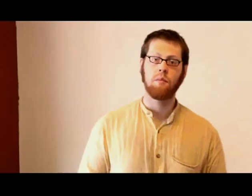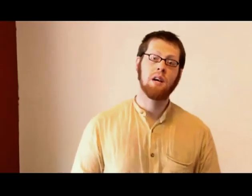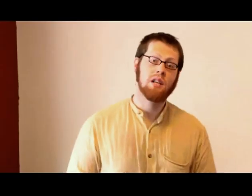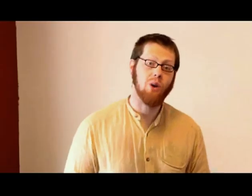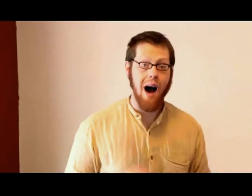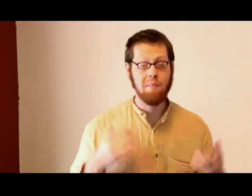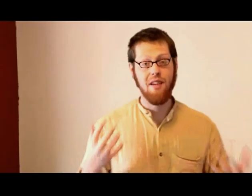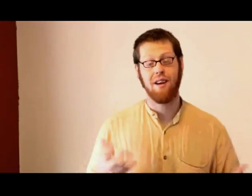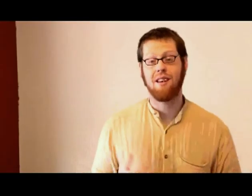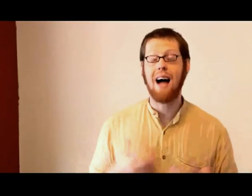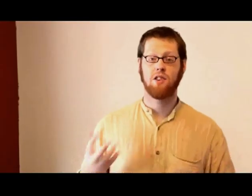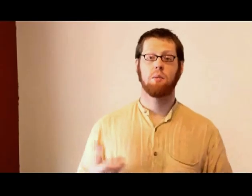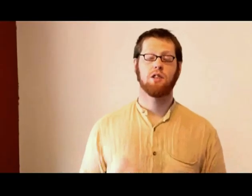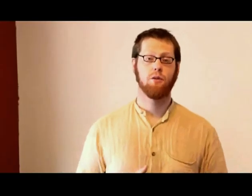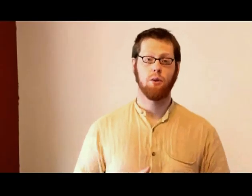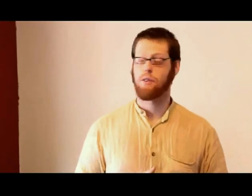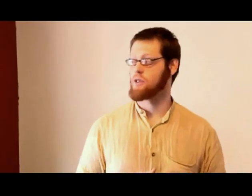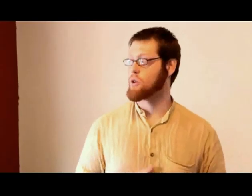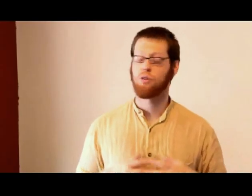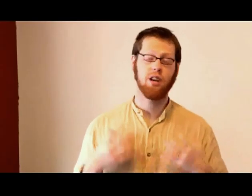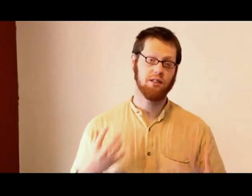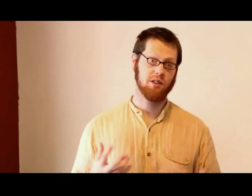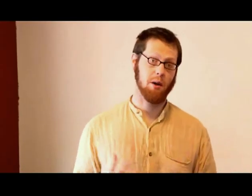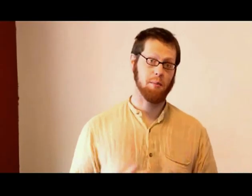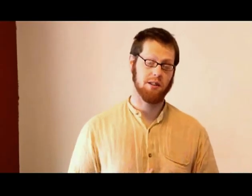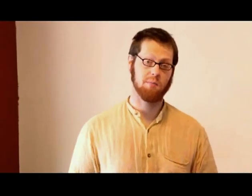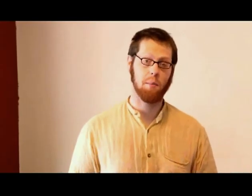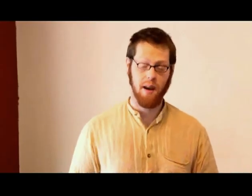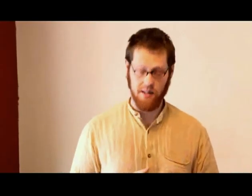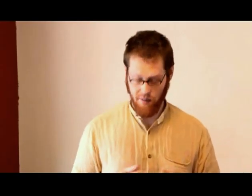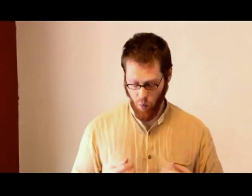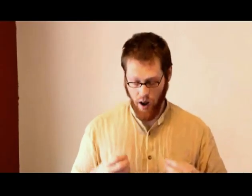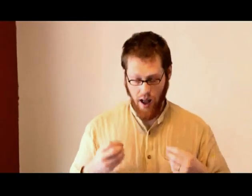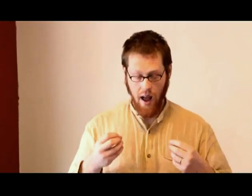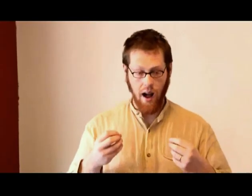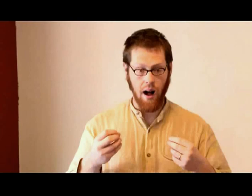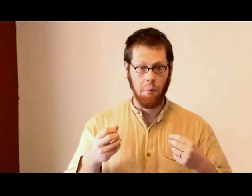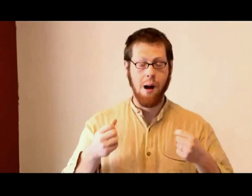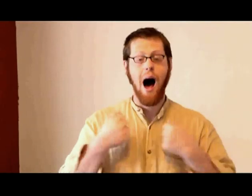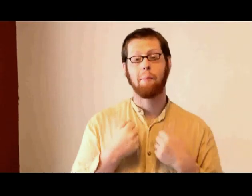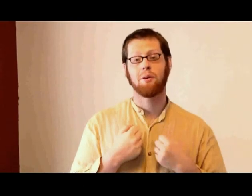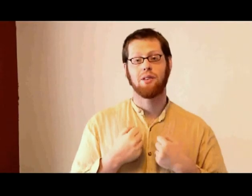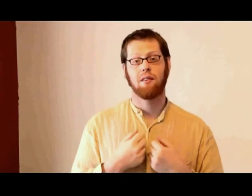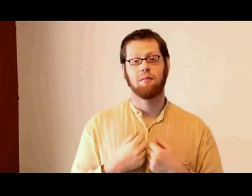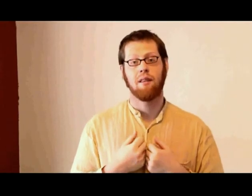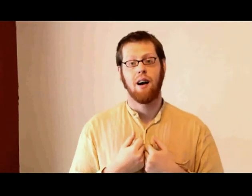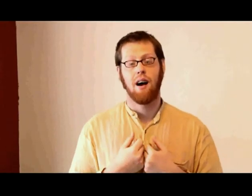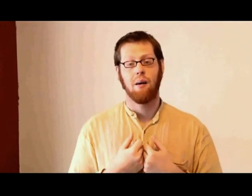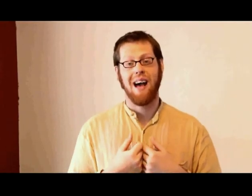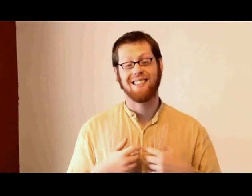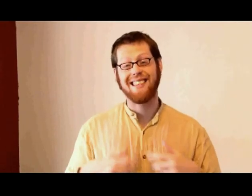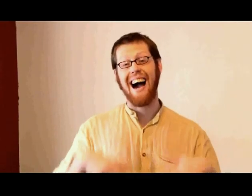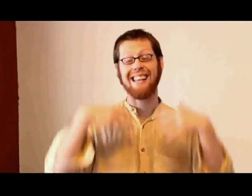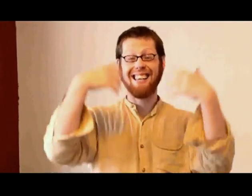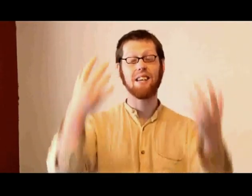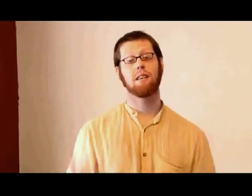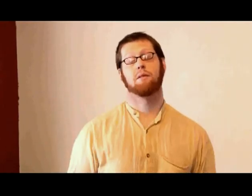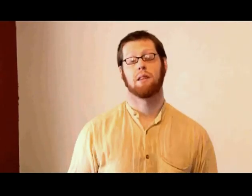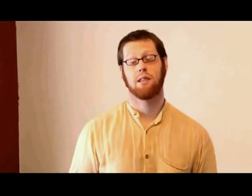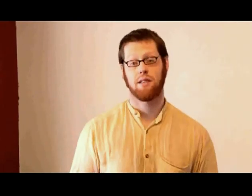So, I'm there not so much for the social justice purposes, but because of what I perceive as the ideal of the Religious